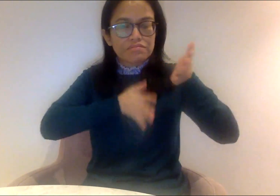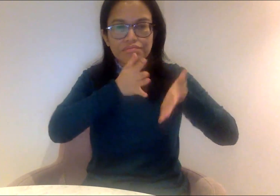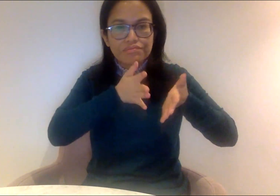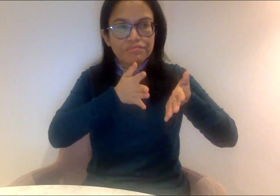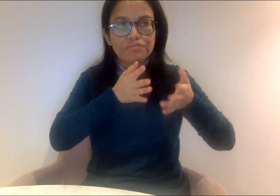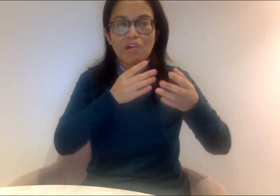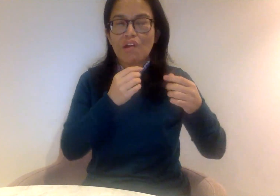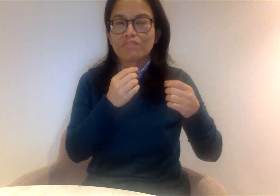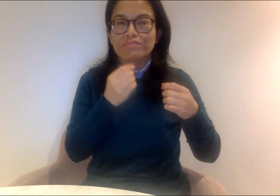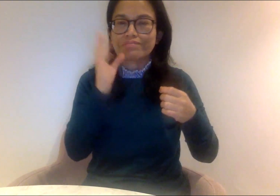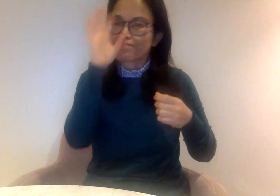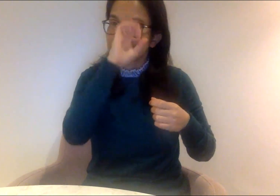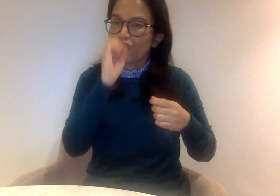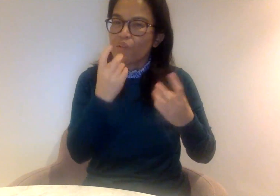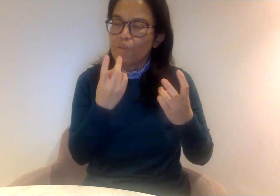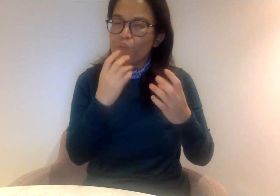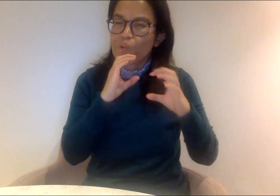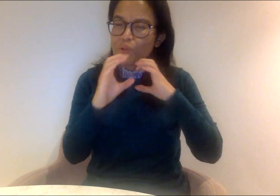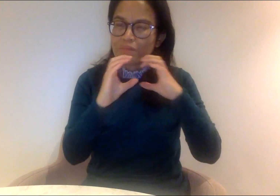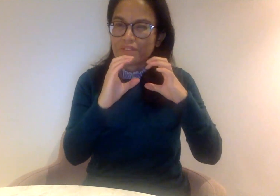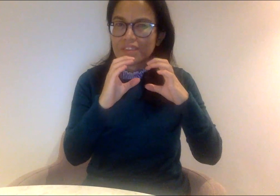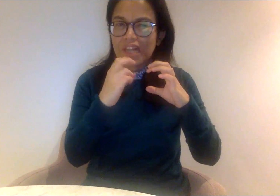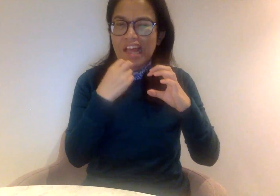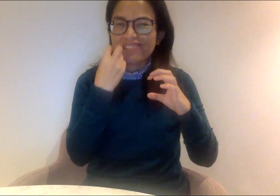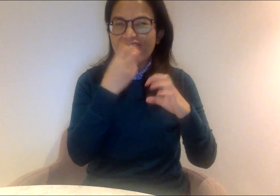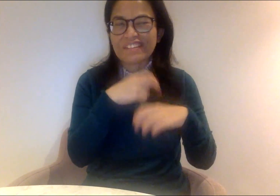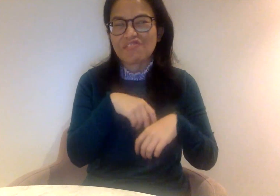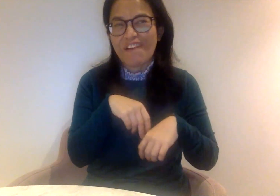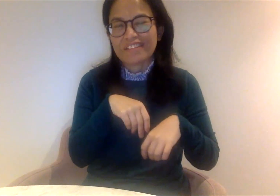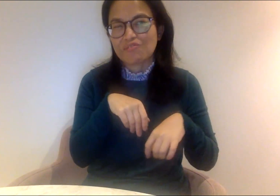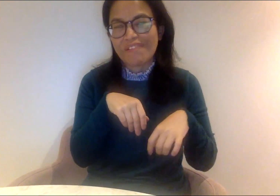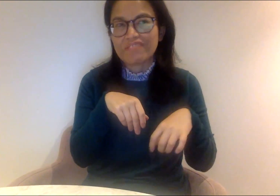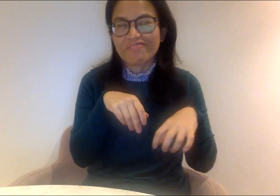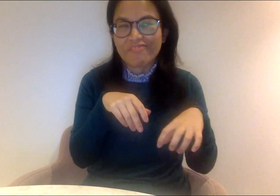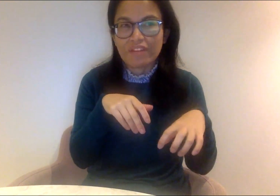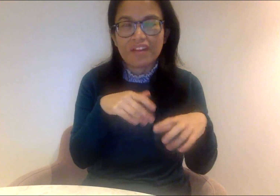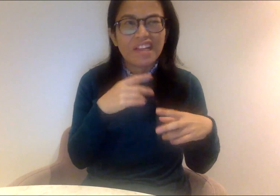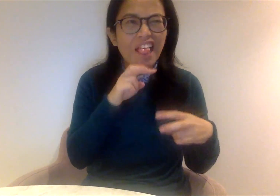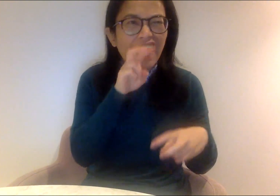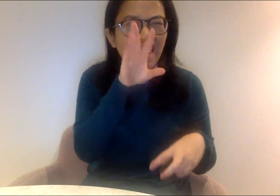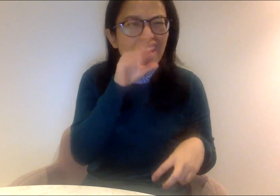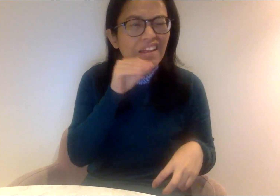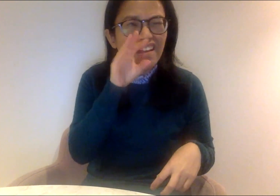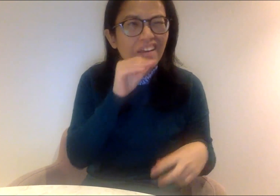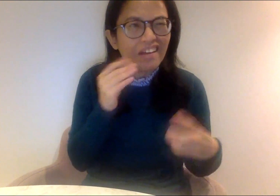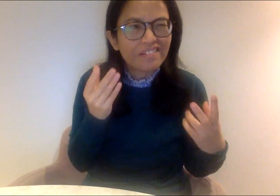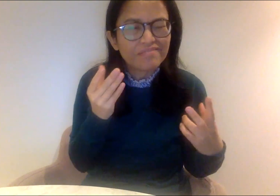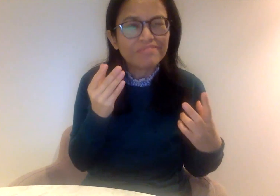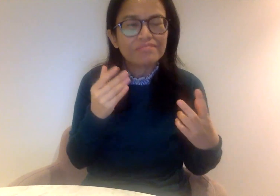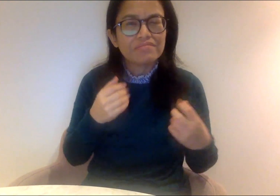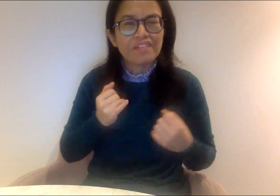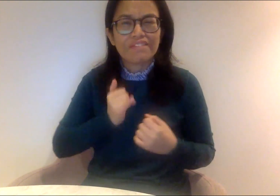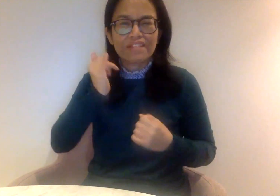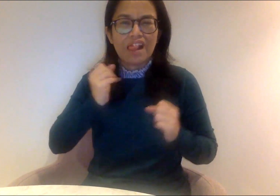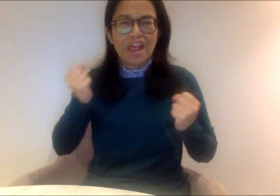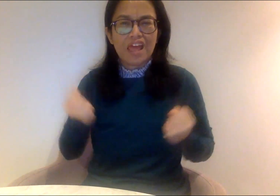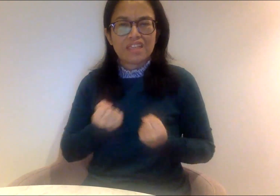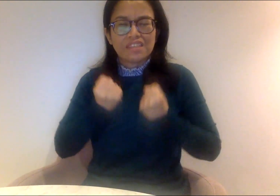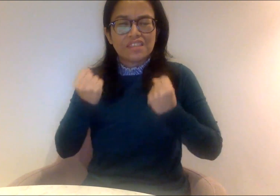understand my communication, who was mumbling, and I had a very hard time lip reading that person, even though I practiced for hours